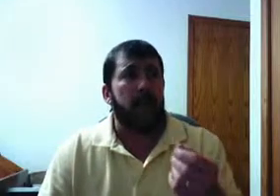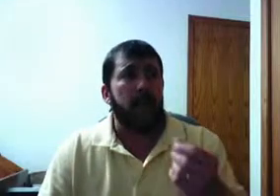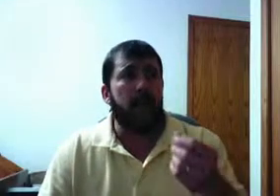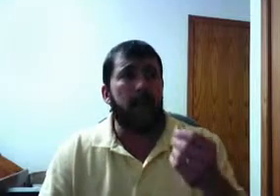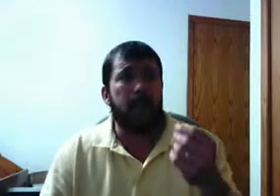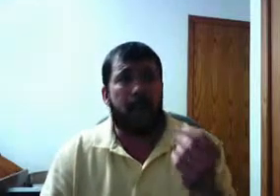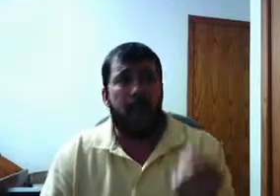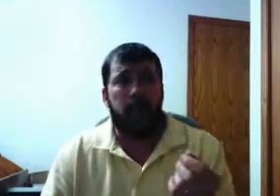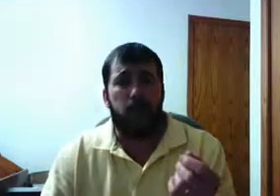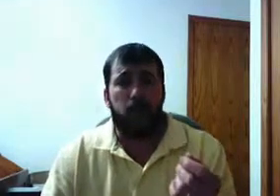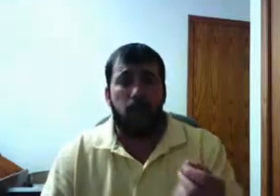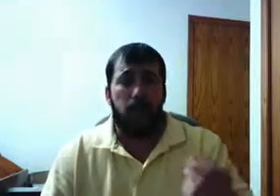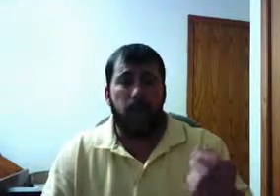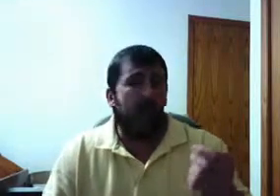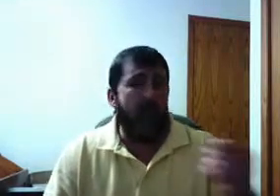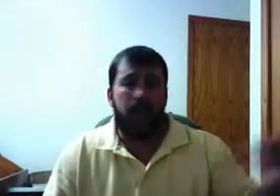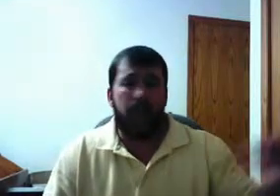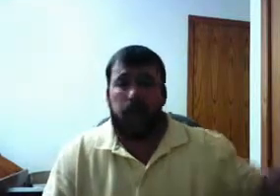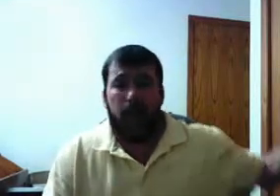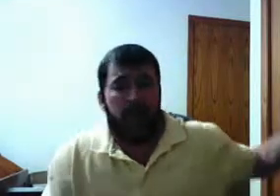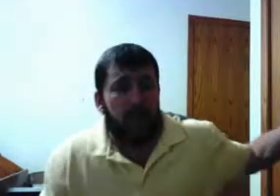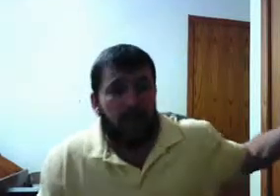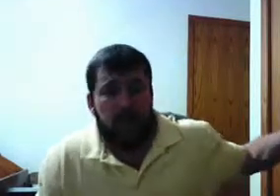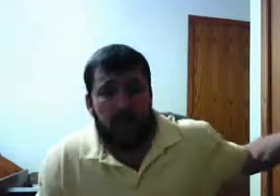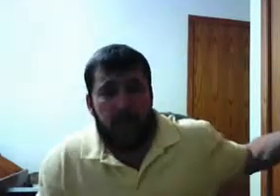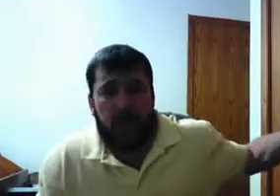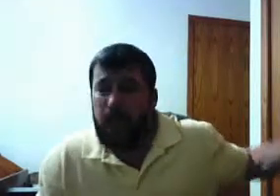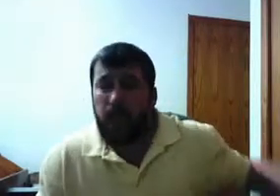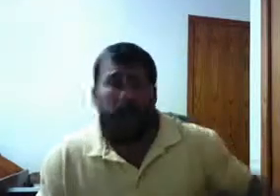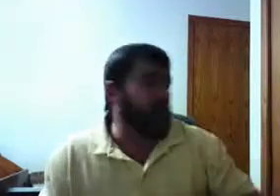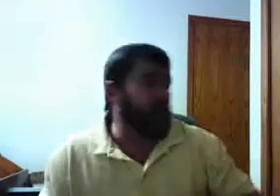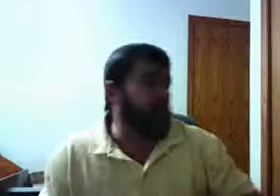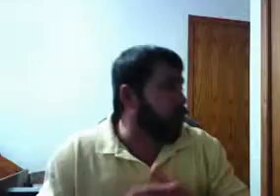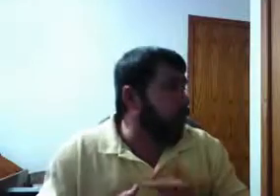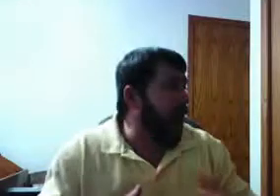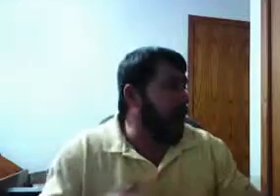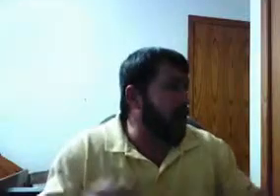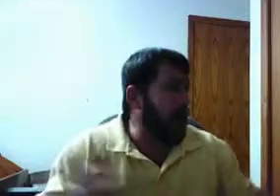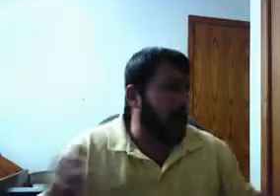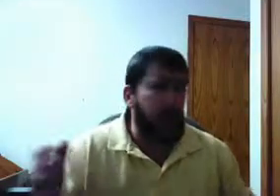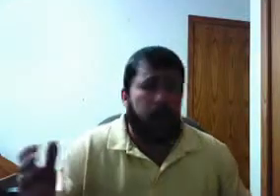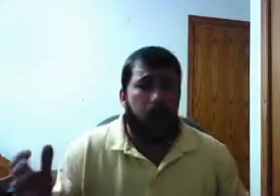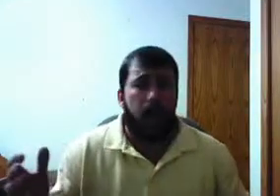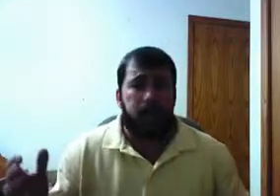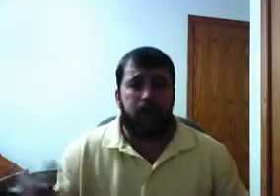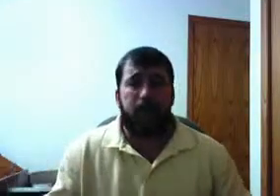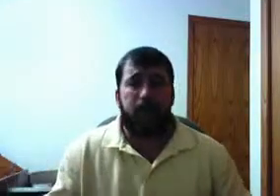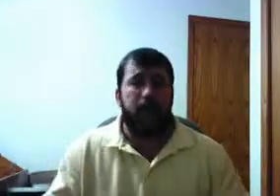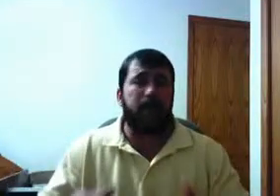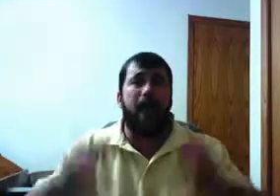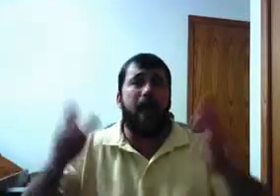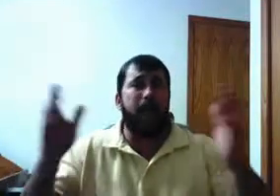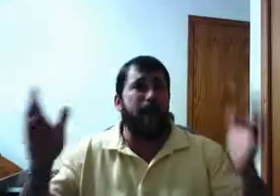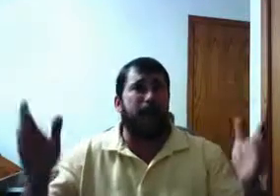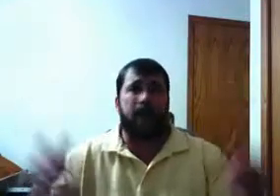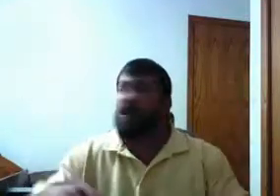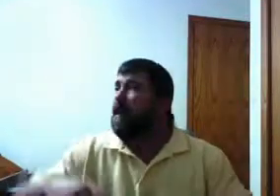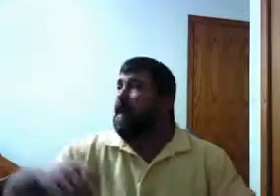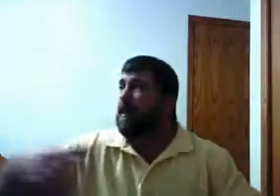They eat their caviar. They fly in their daggum Lear jets. They ride around on their yachts and they think that they have happiness. In the